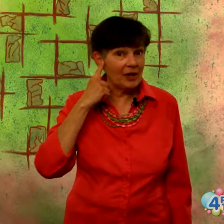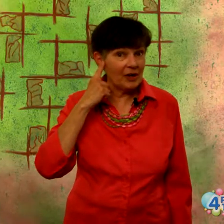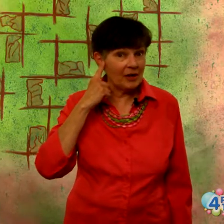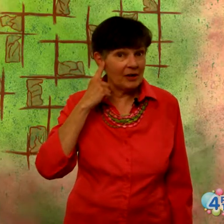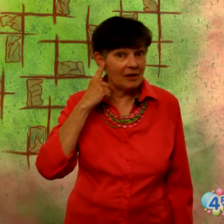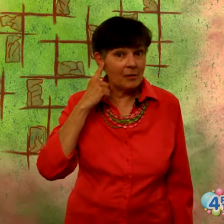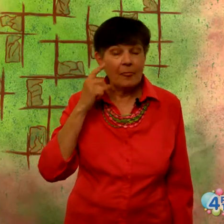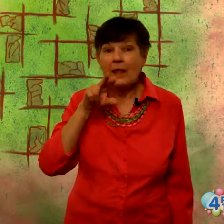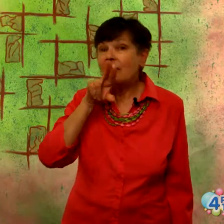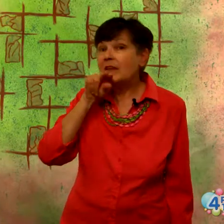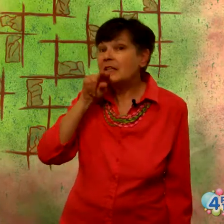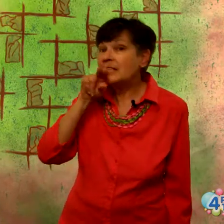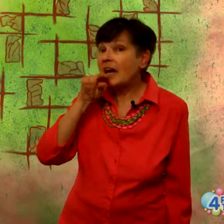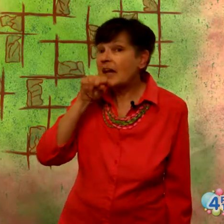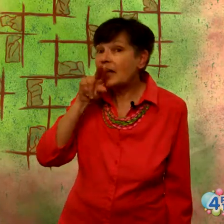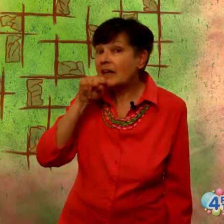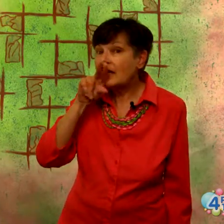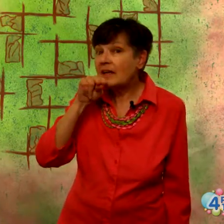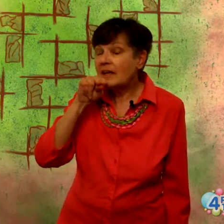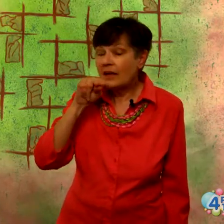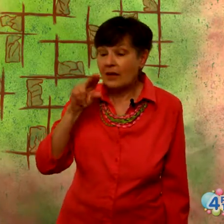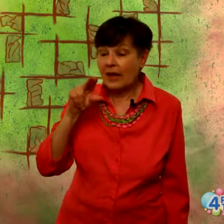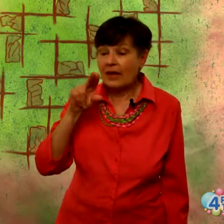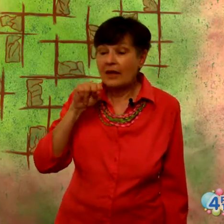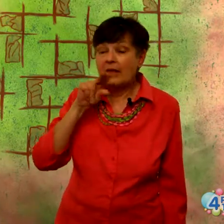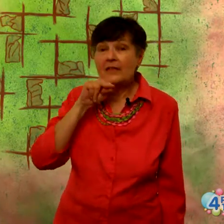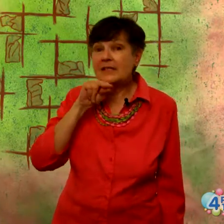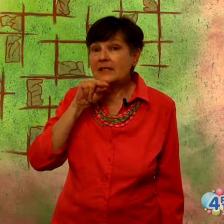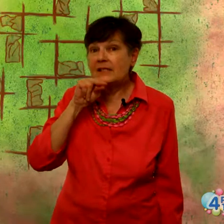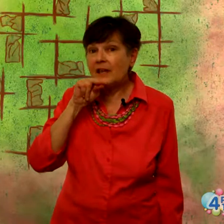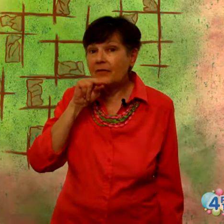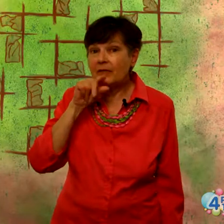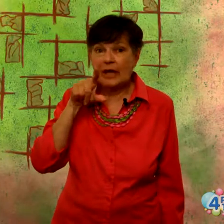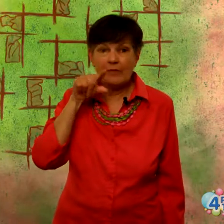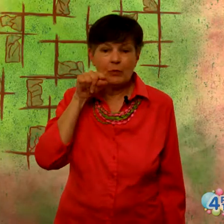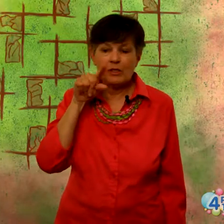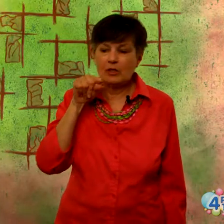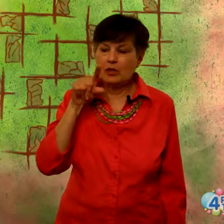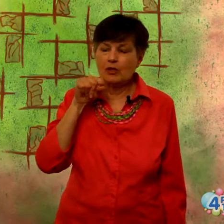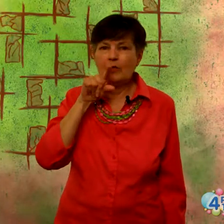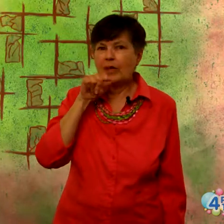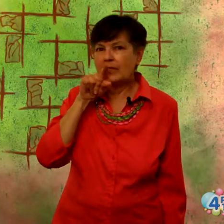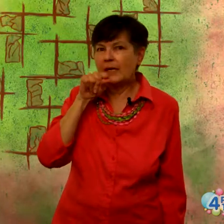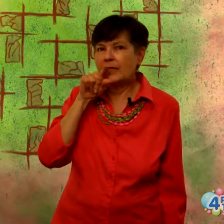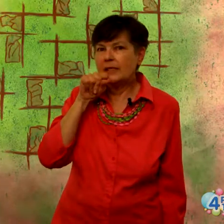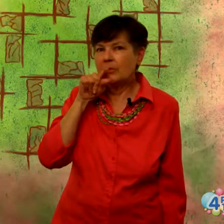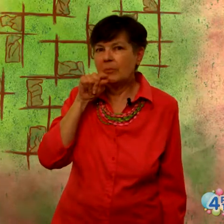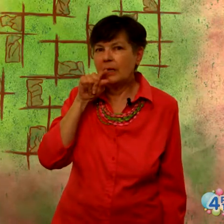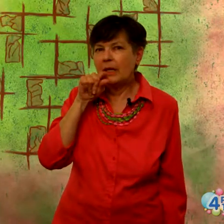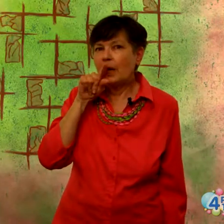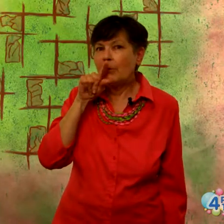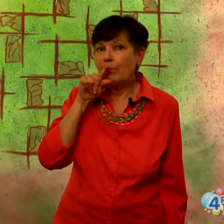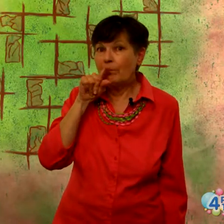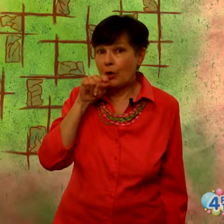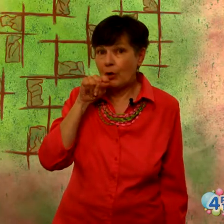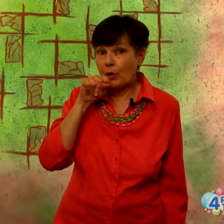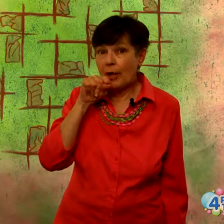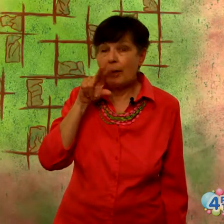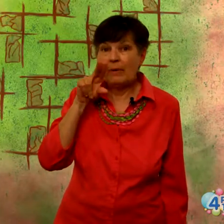ear, the duck, okay? This is a sign for duck. If it was two fingers like this, it would be bird, but